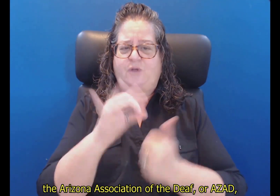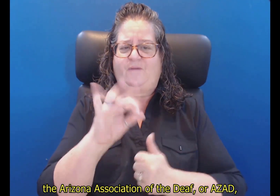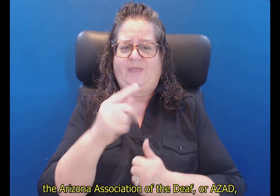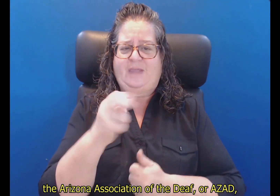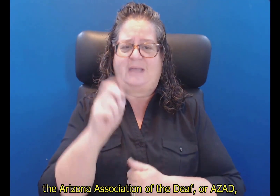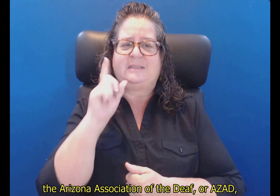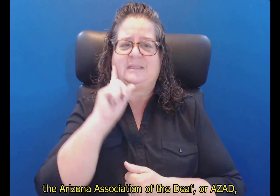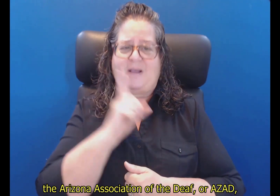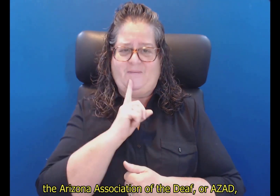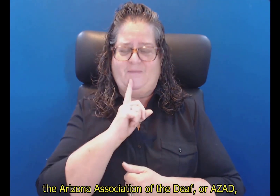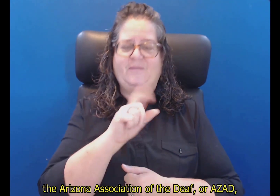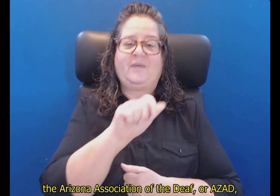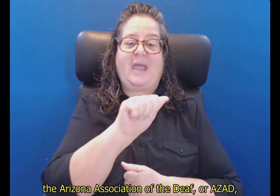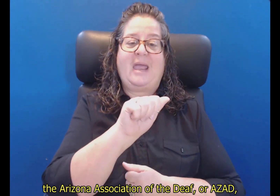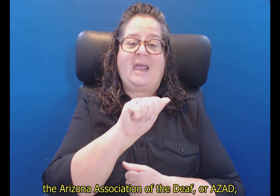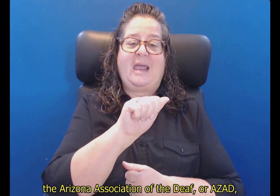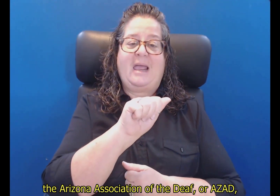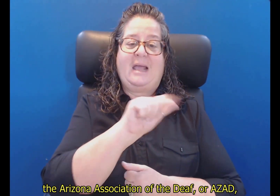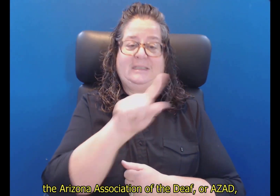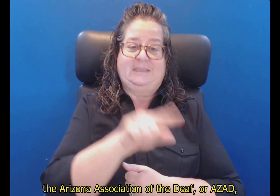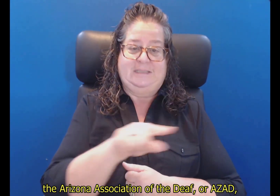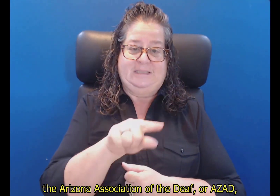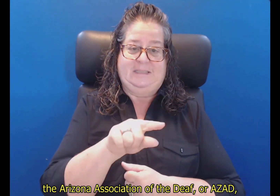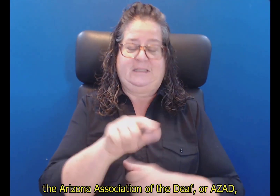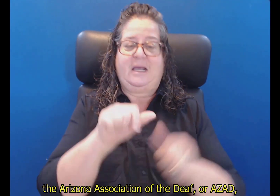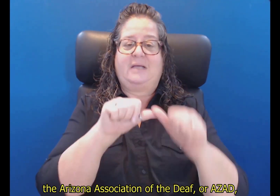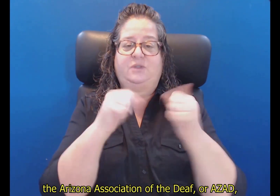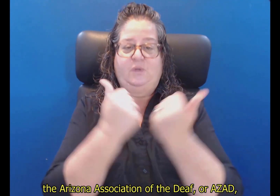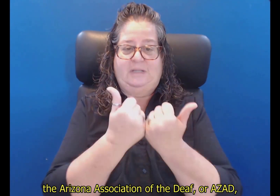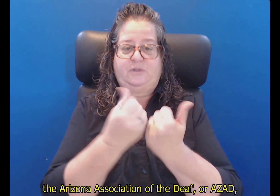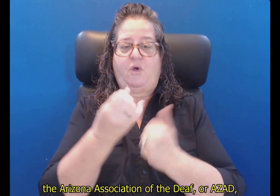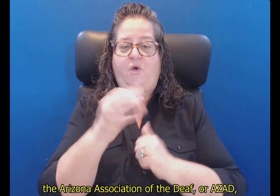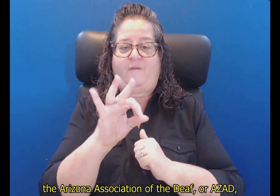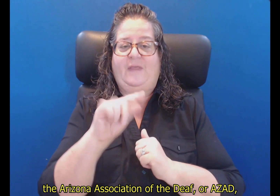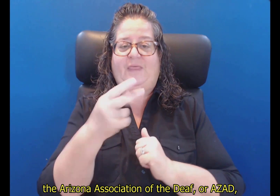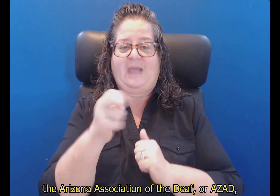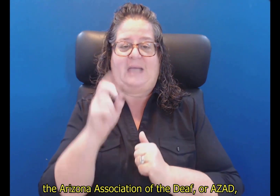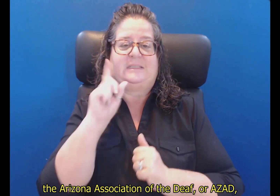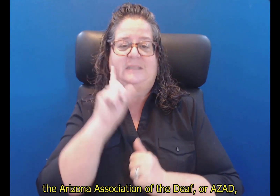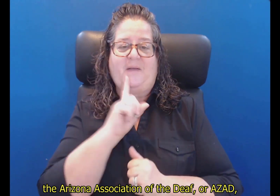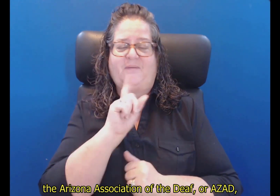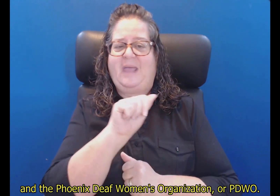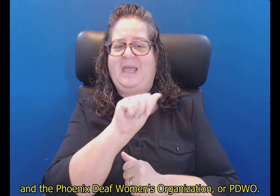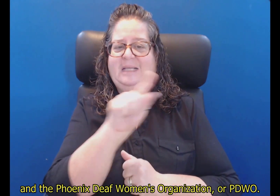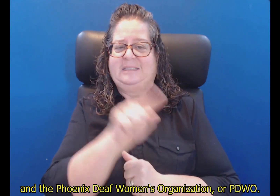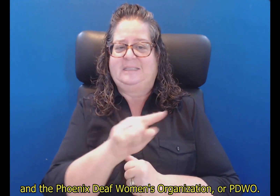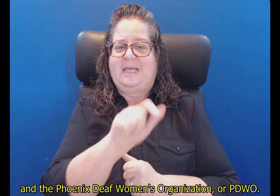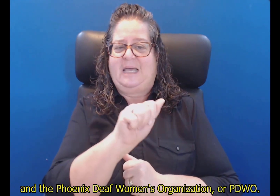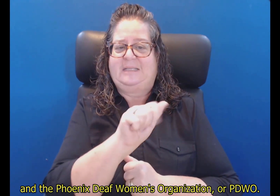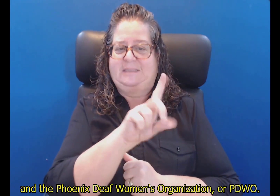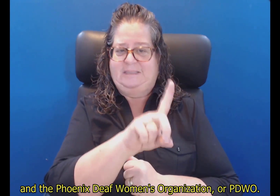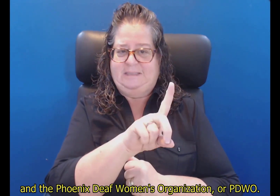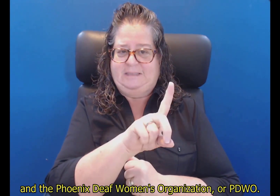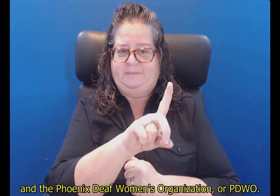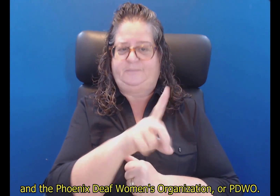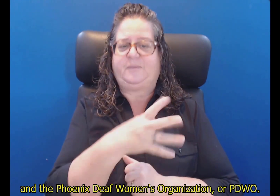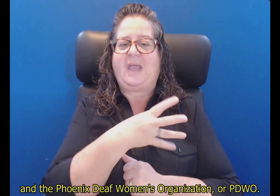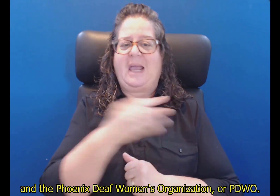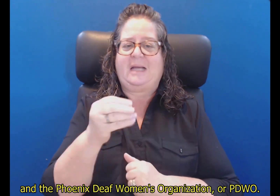Association of the Deaf or AZAD, and the Phoenix Deaf Women's Organization